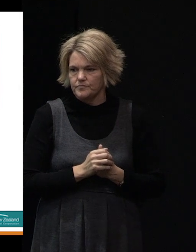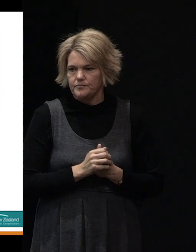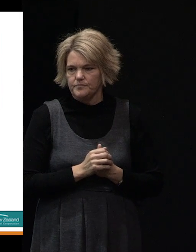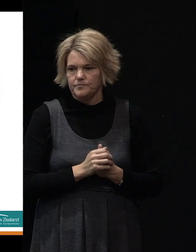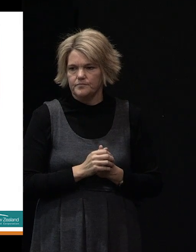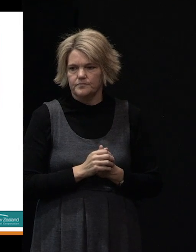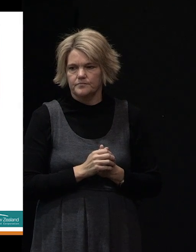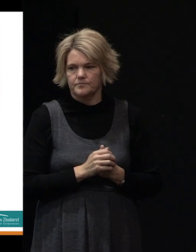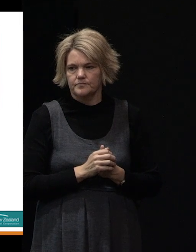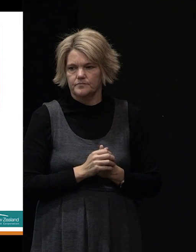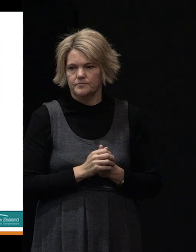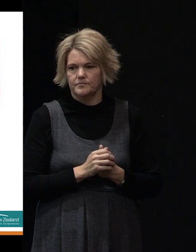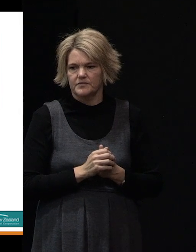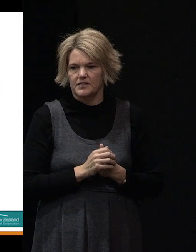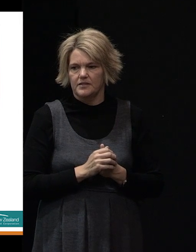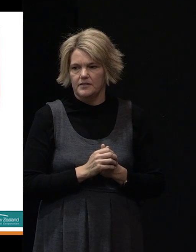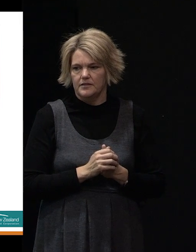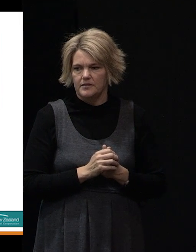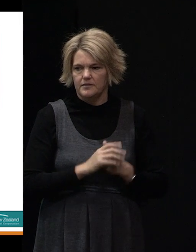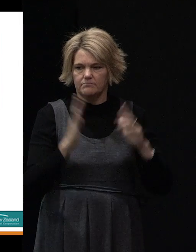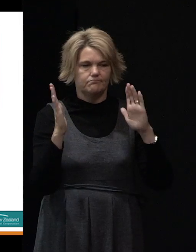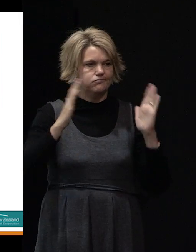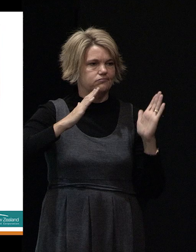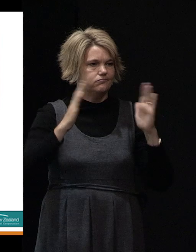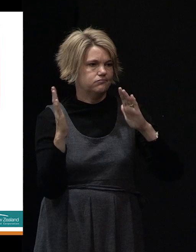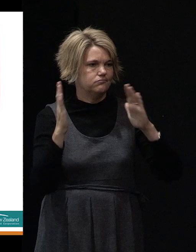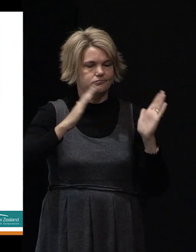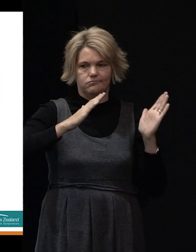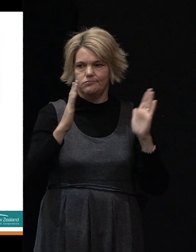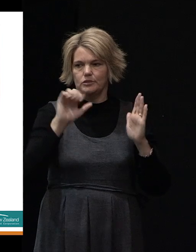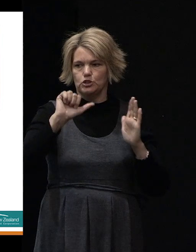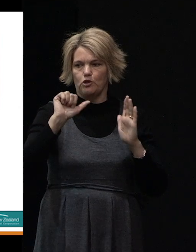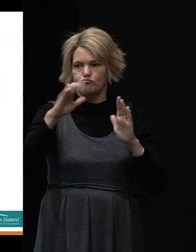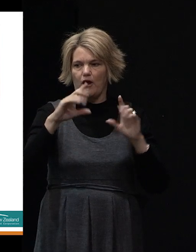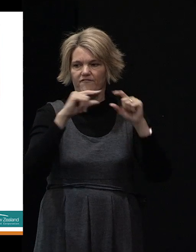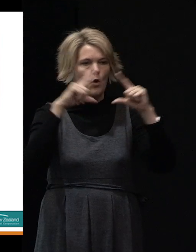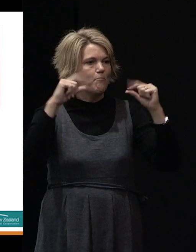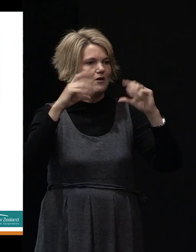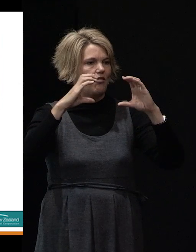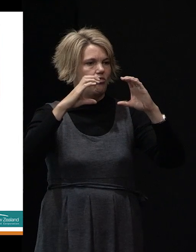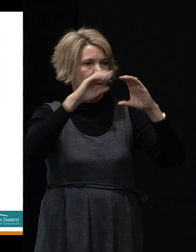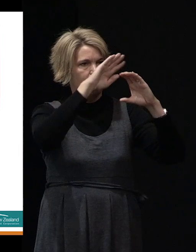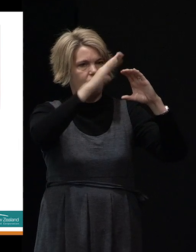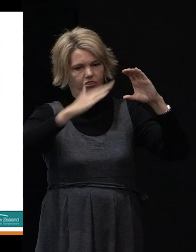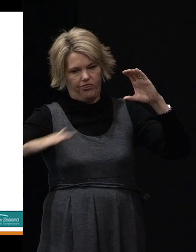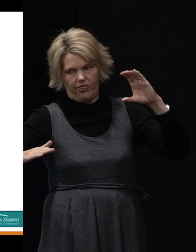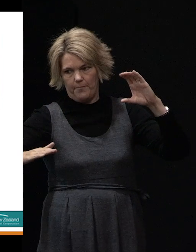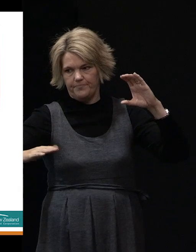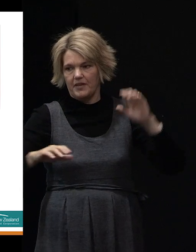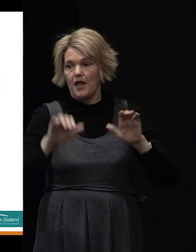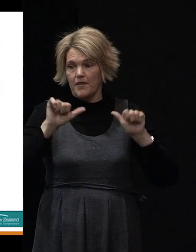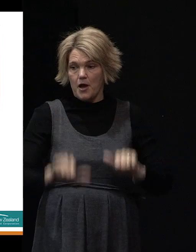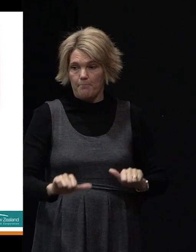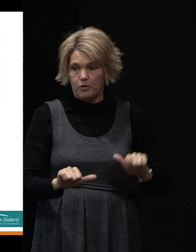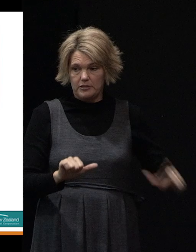top right there the kind of the shaking failure that's occurred to brick cladding and on the bottom left there